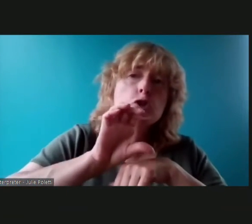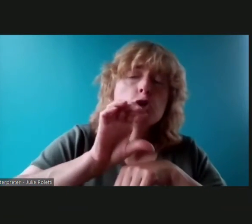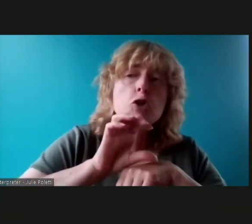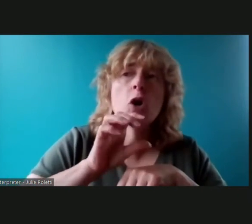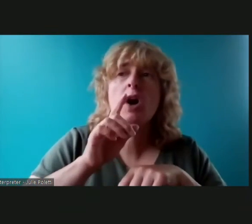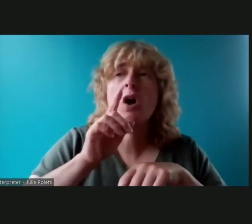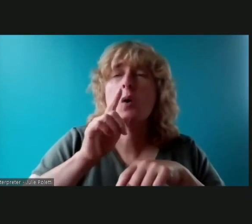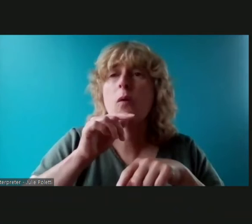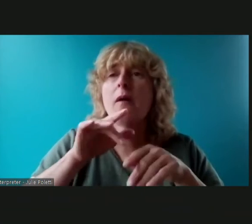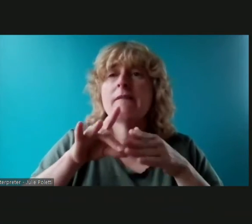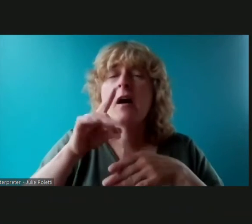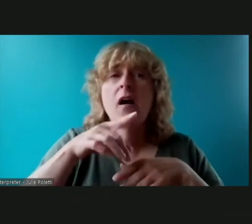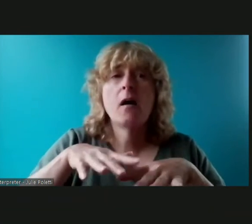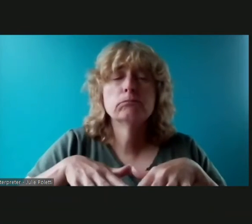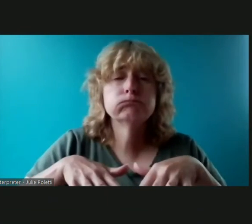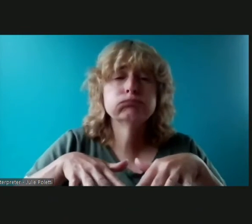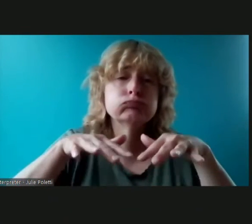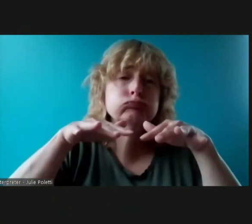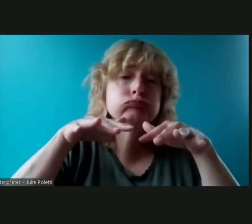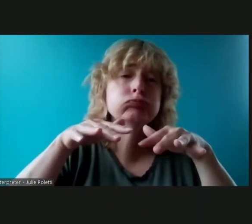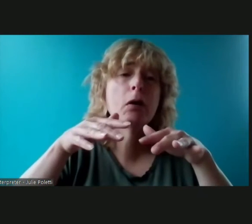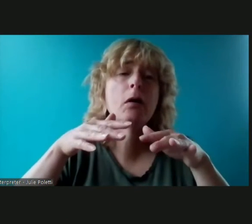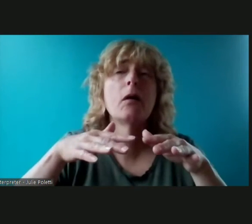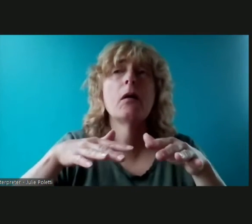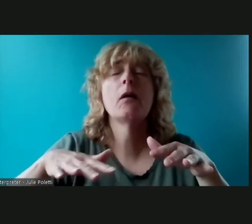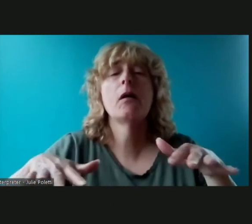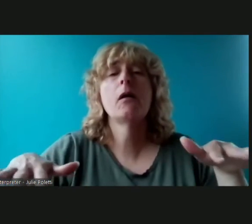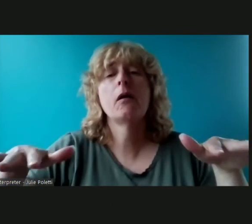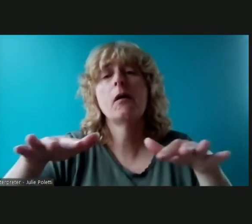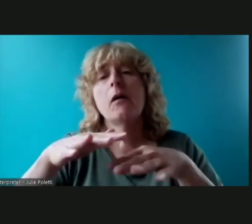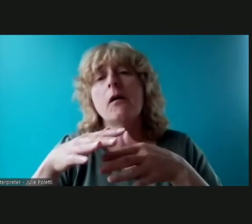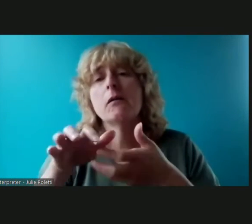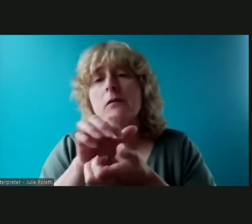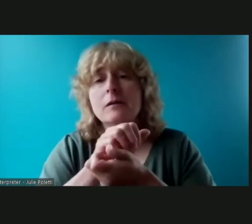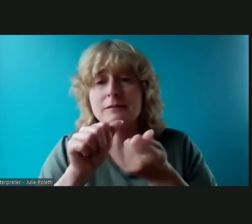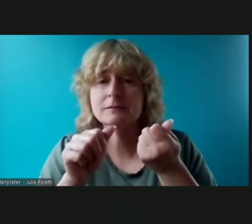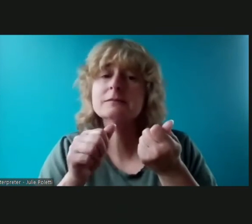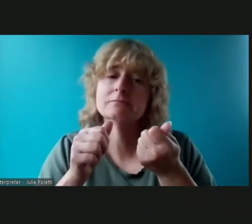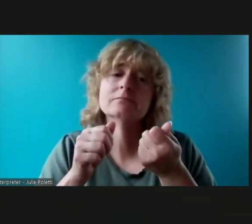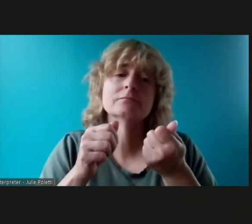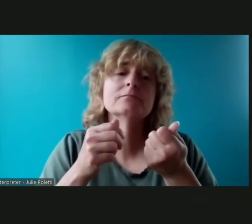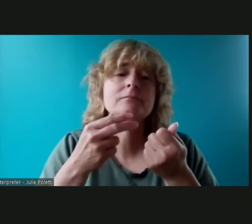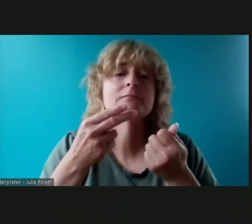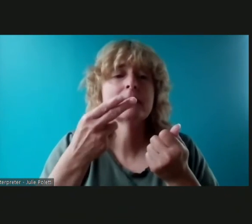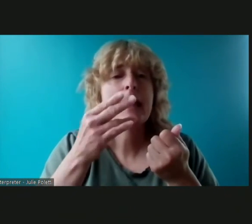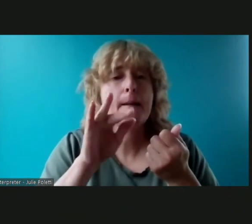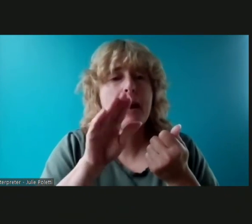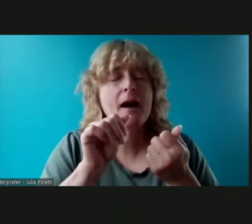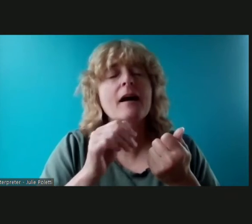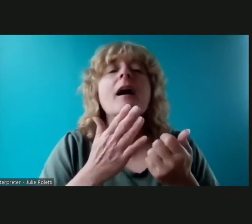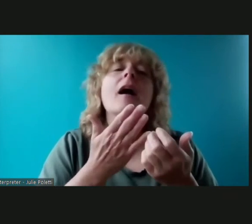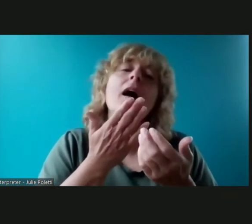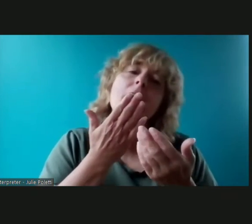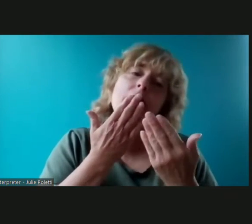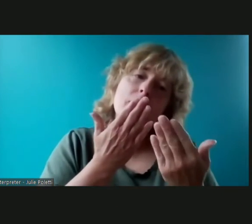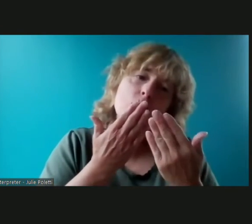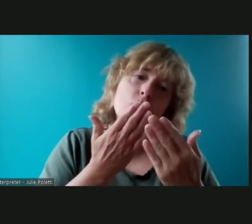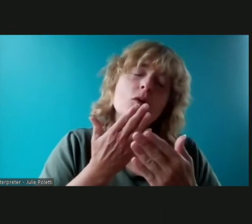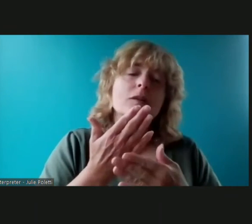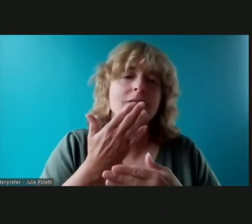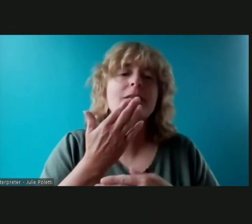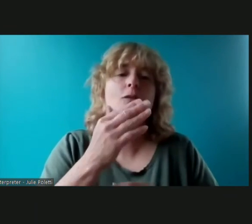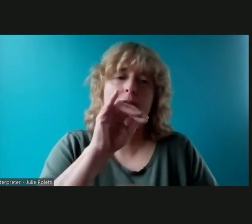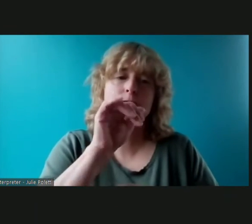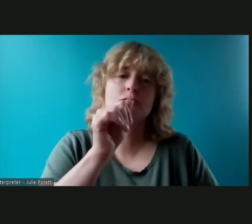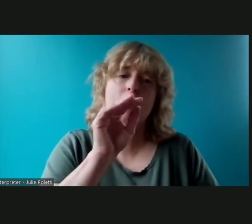have mold etc good afternoon everyone thank you gemetta for having me on this call i know